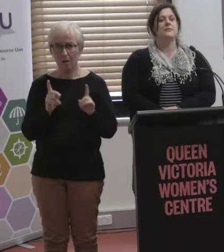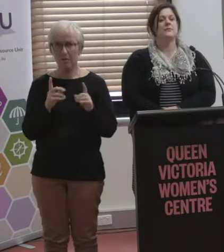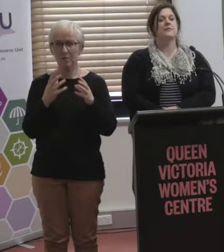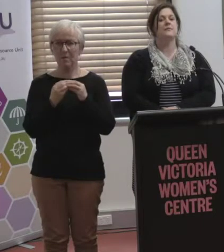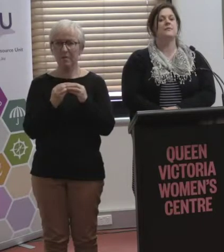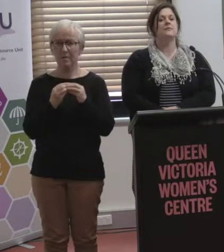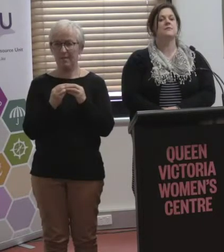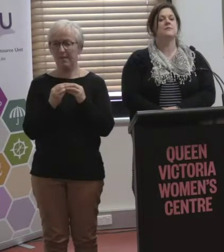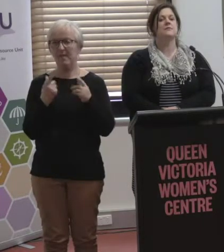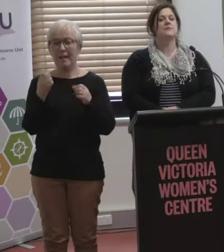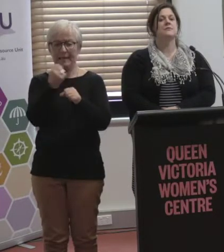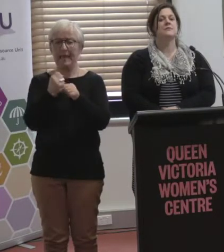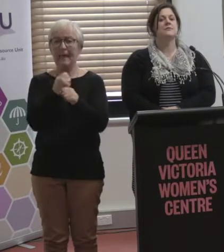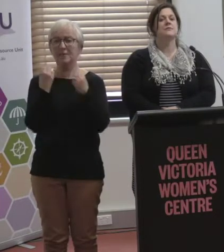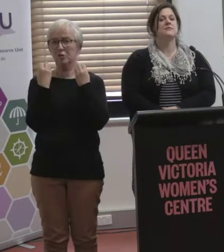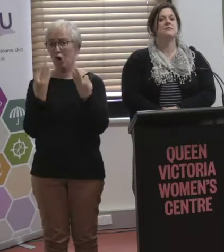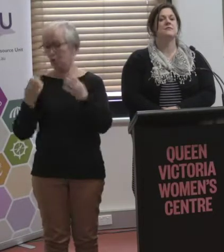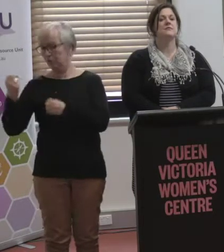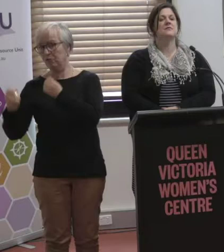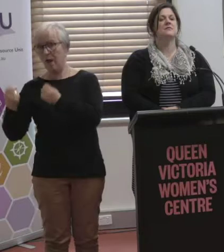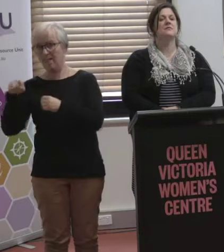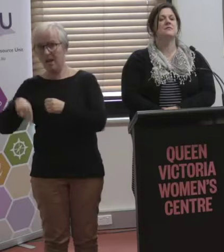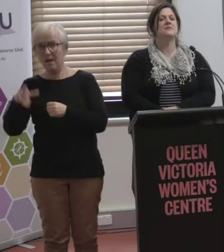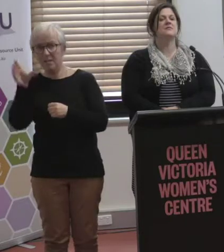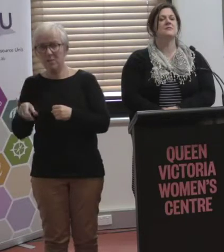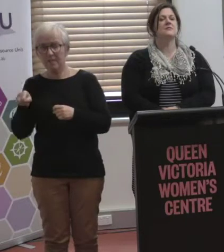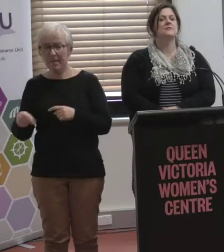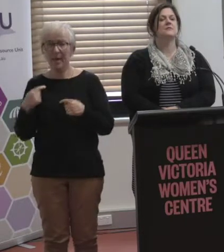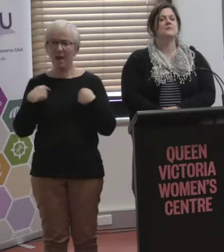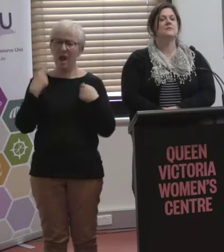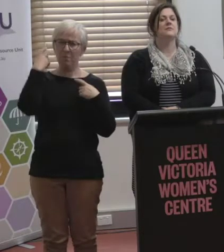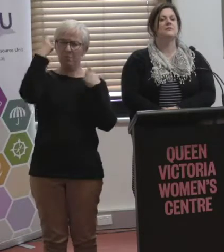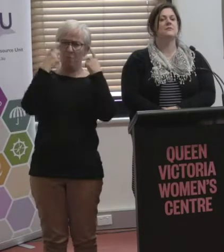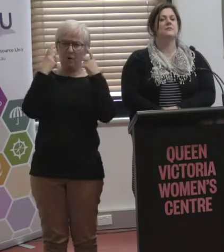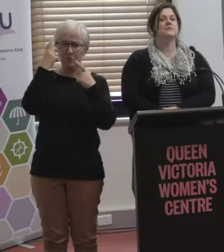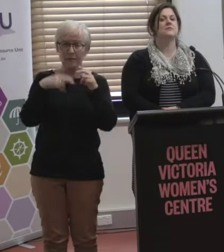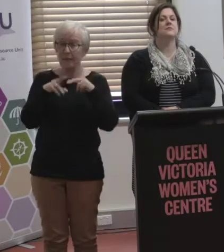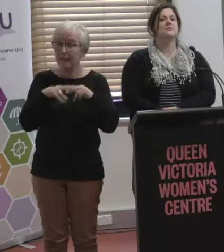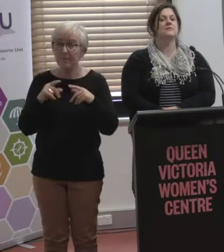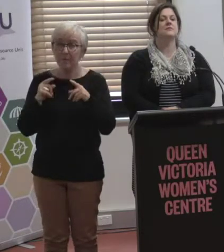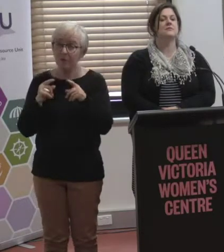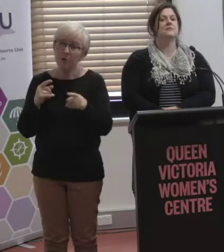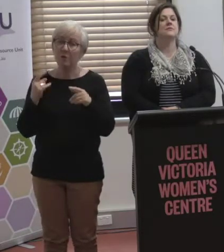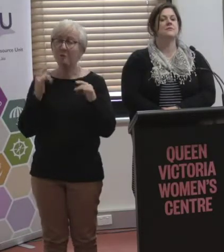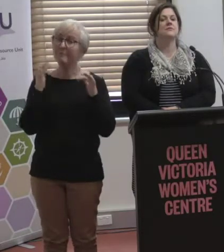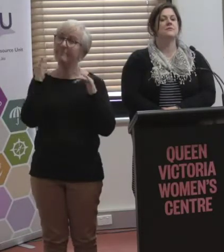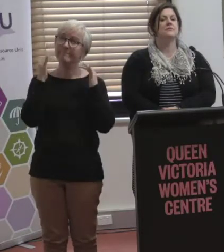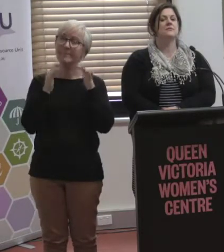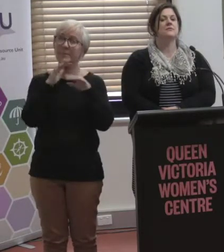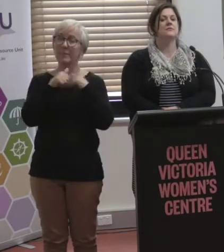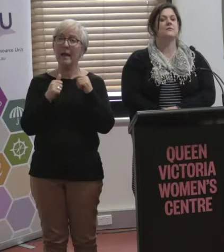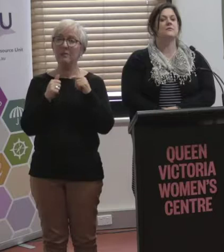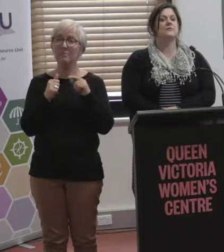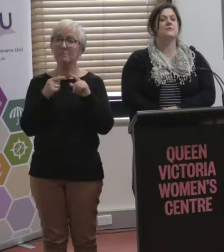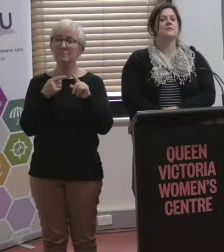driverless cars, for example, or I'm just wondering, have you considered that particularly